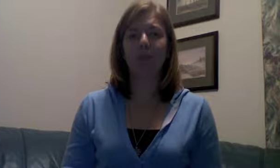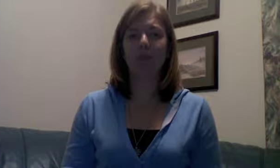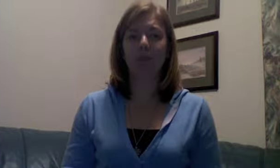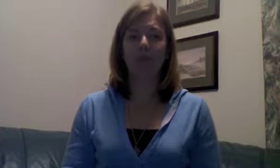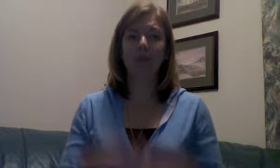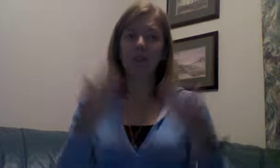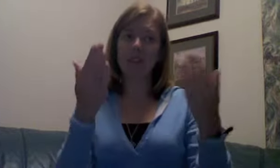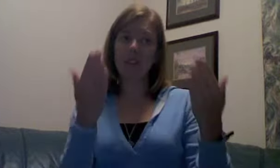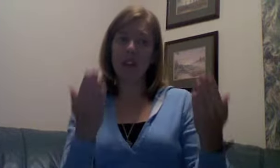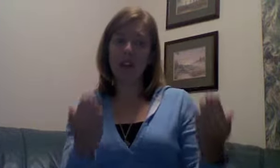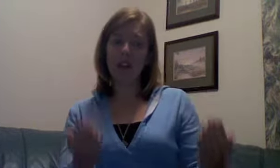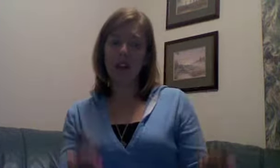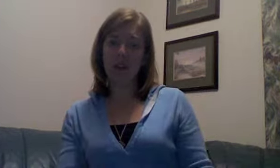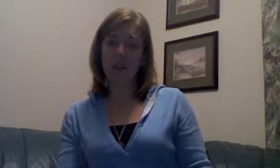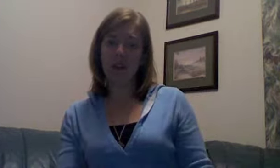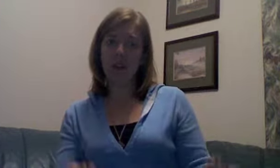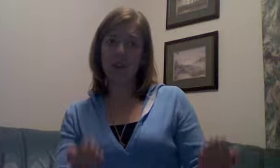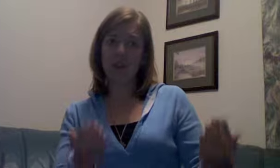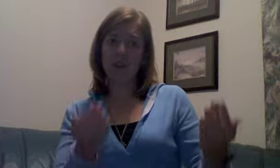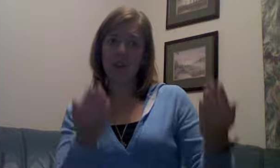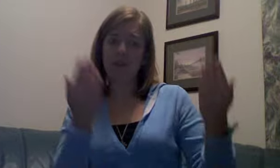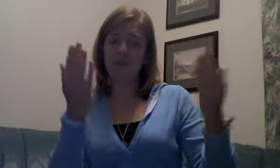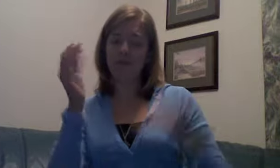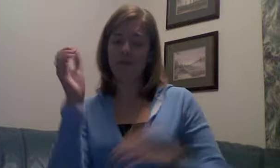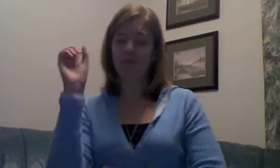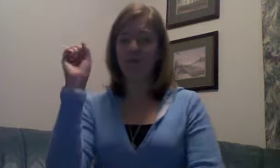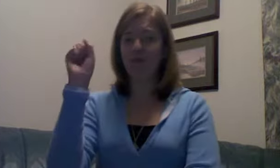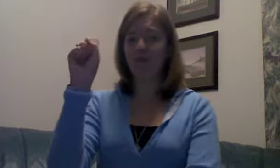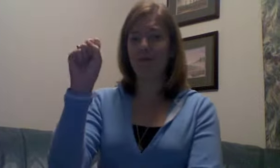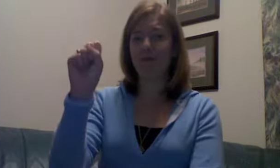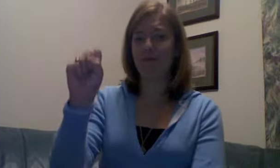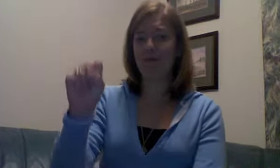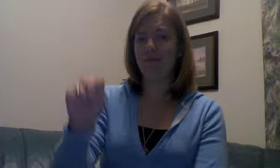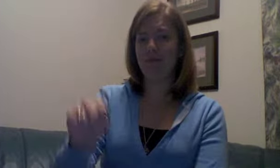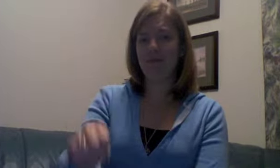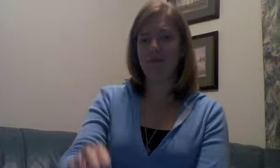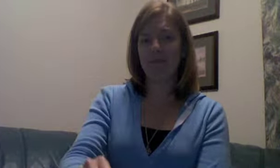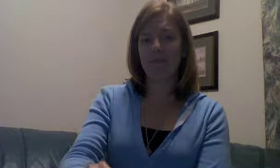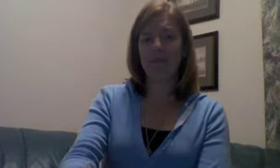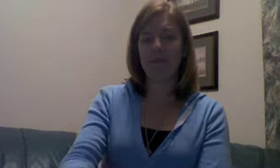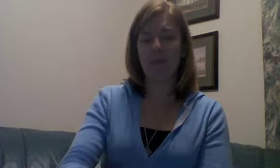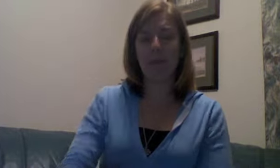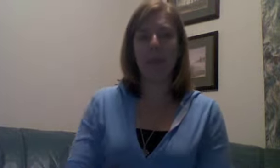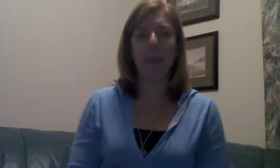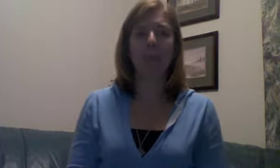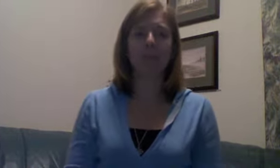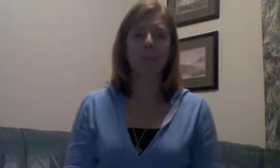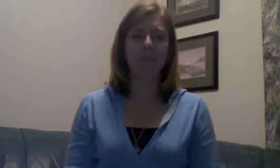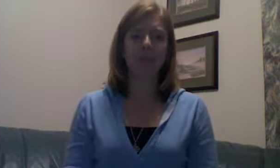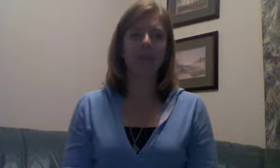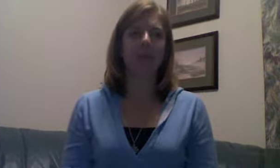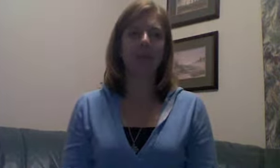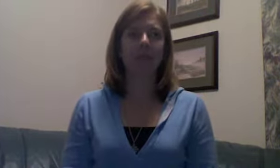it's over now. Go on and take the bow. Oh,